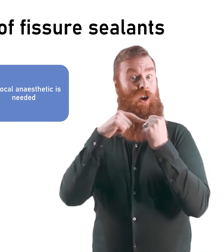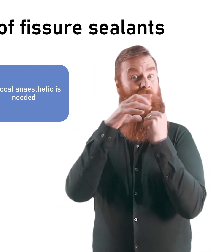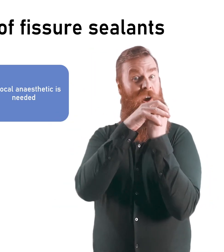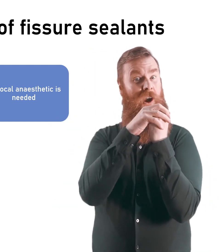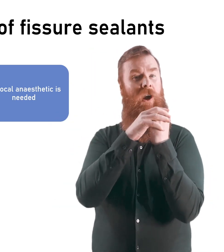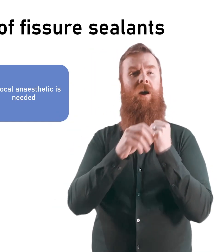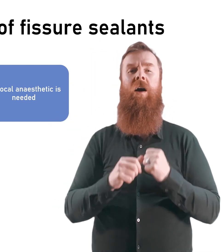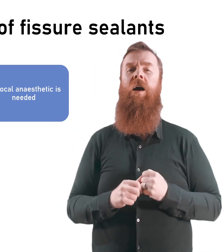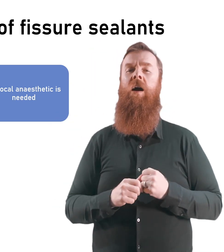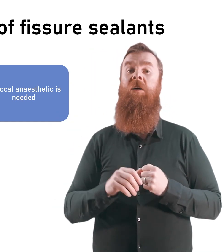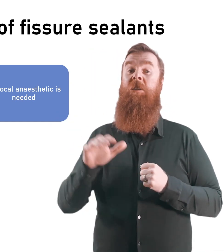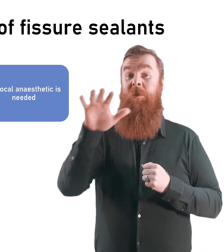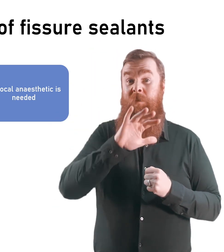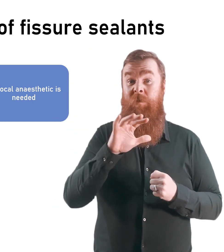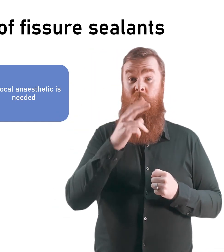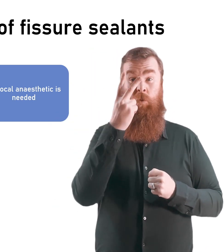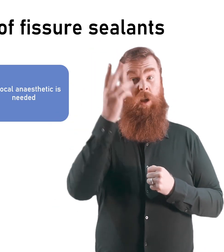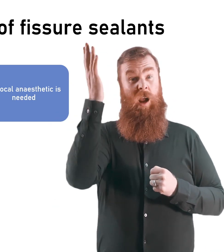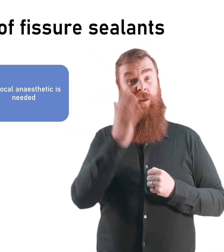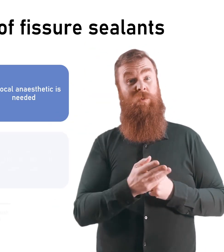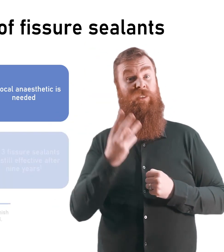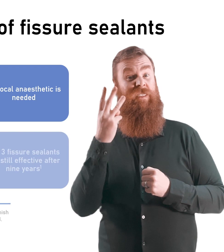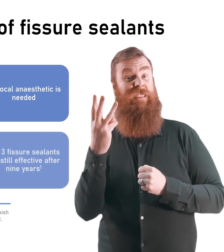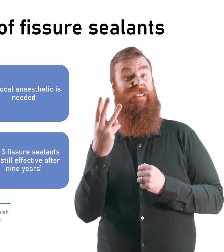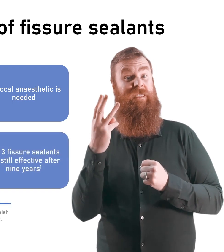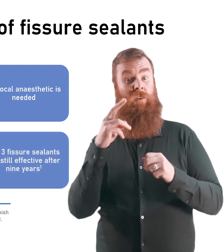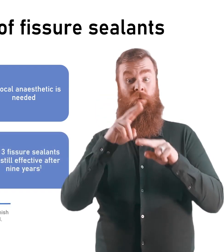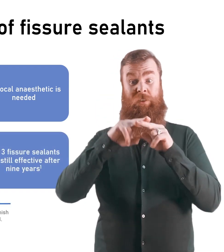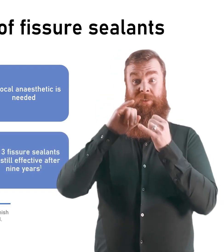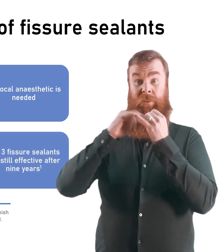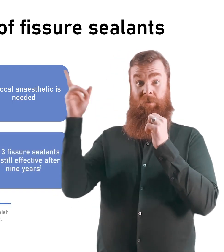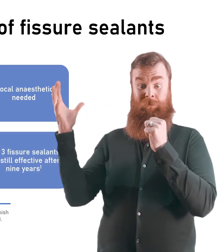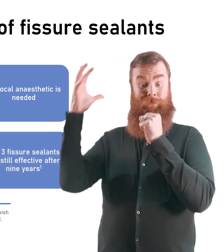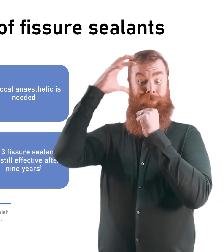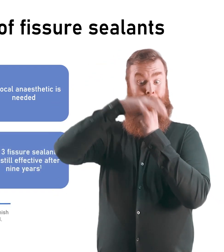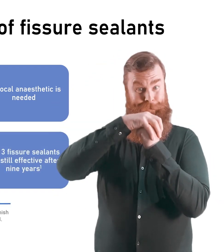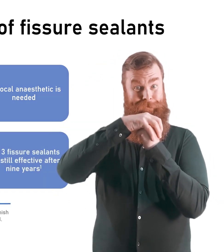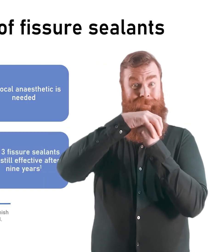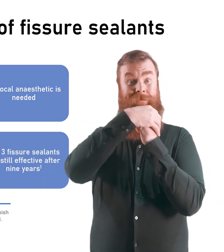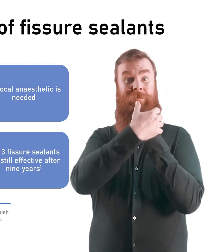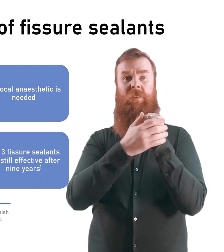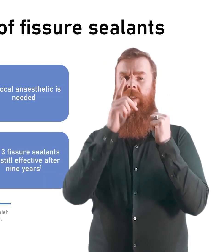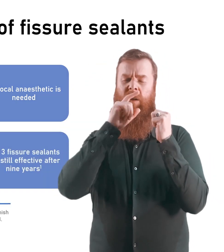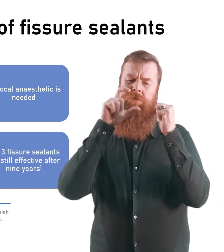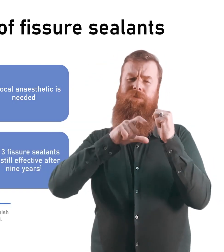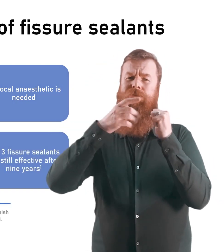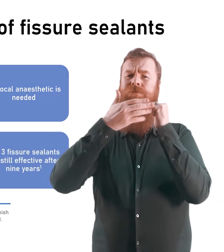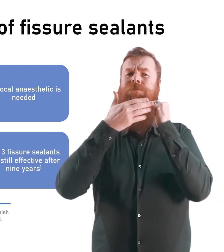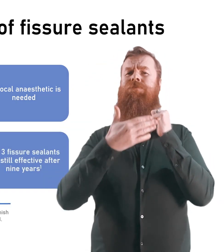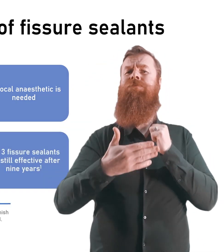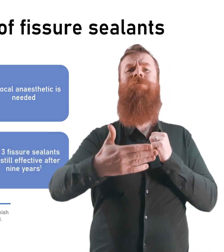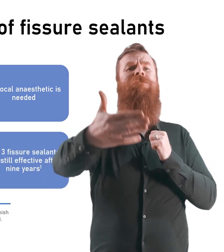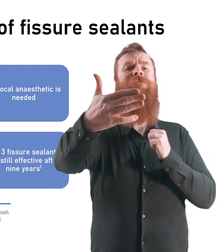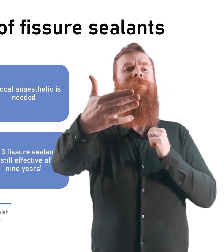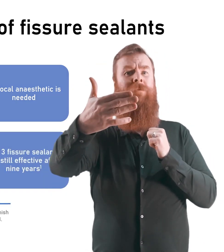Approximately two in three fissure sealants are still in place and preventing tooth decay after nine years.